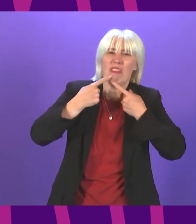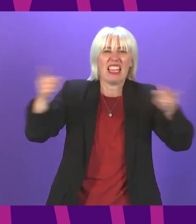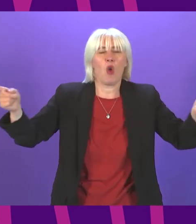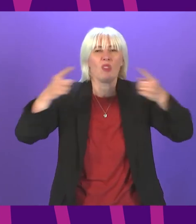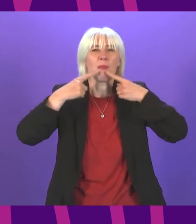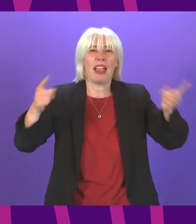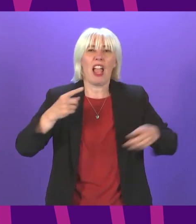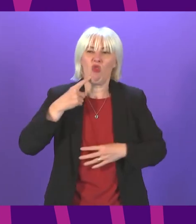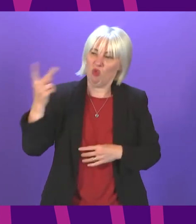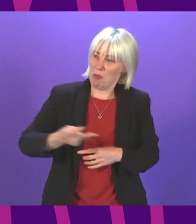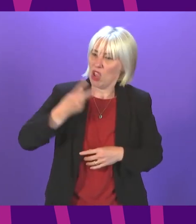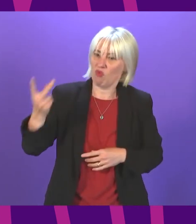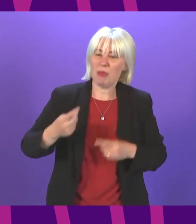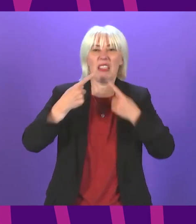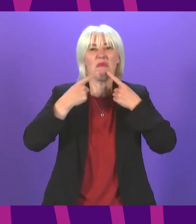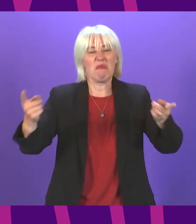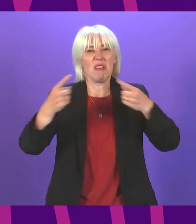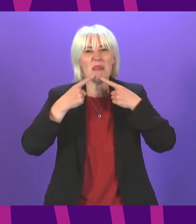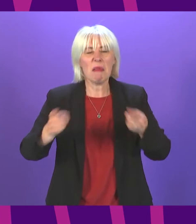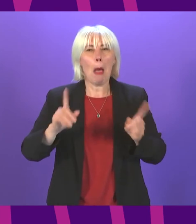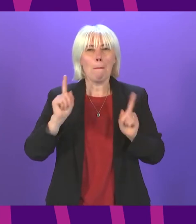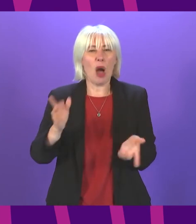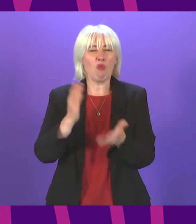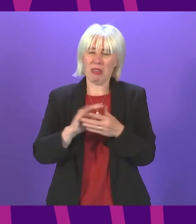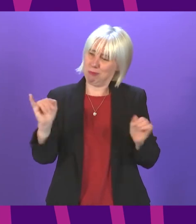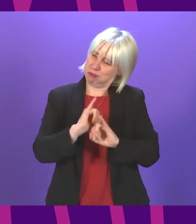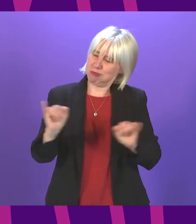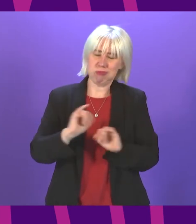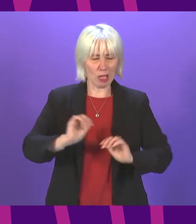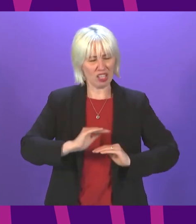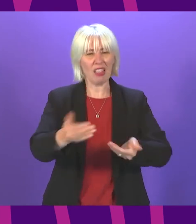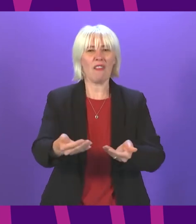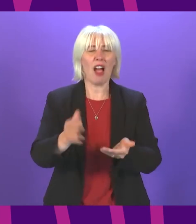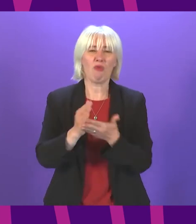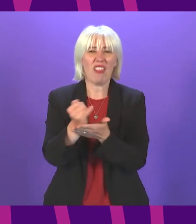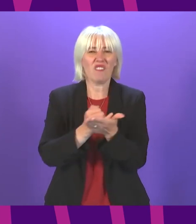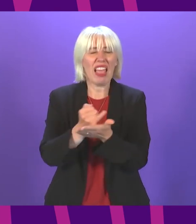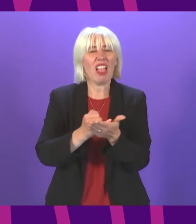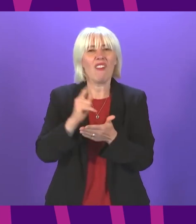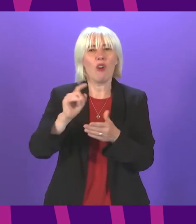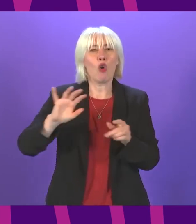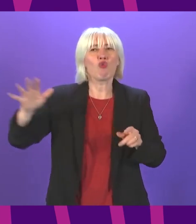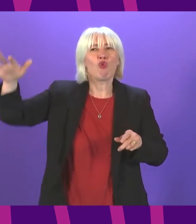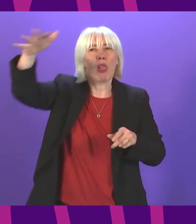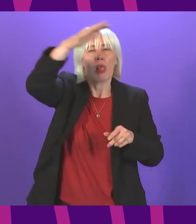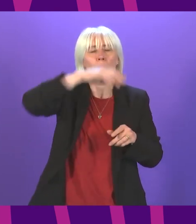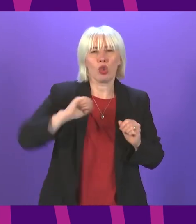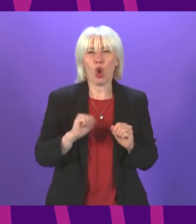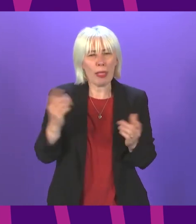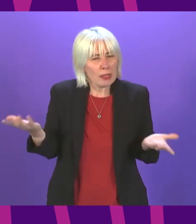even regurgitated ones as we have heard today but terrible at delivering in a fairing rural Scotland Emma Harper